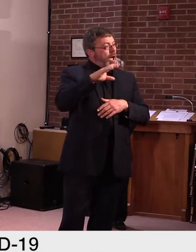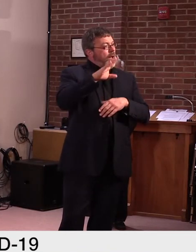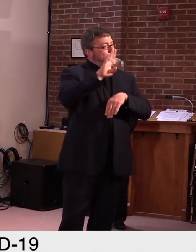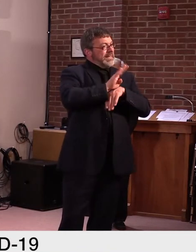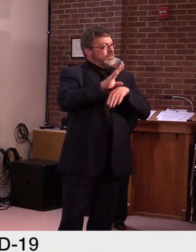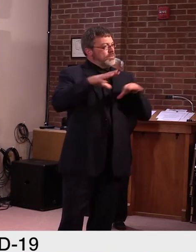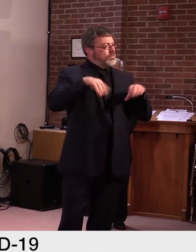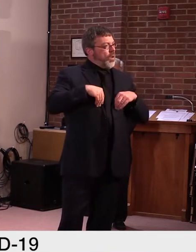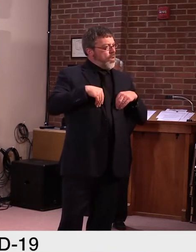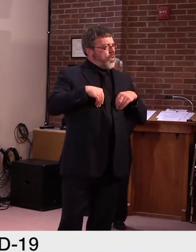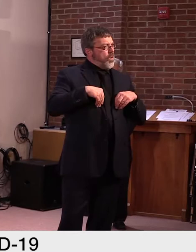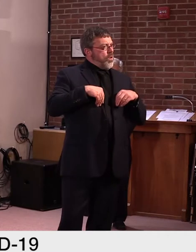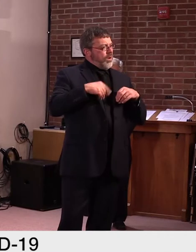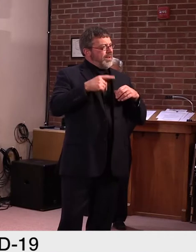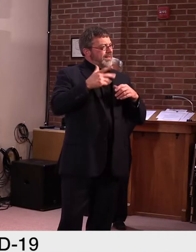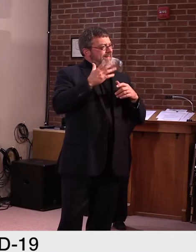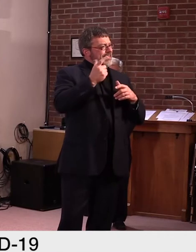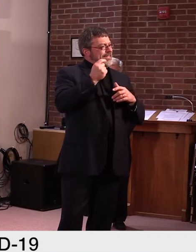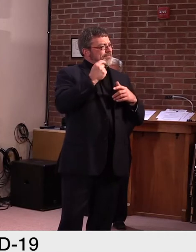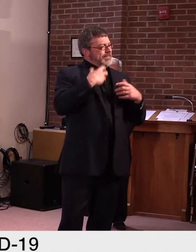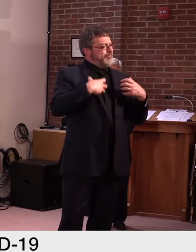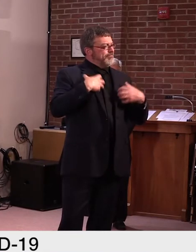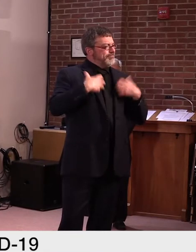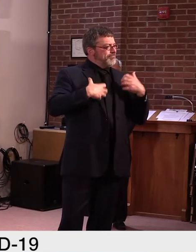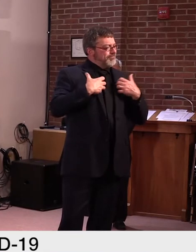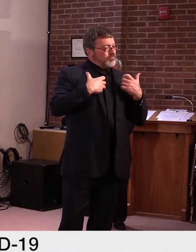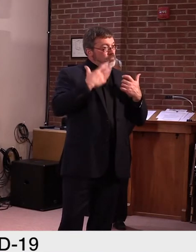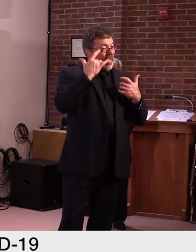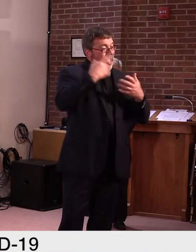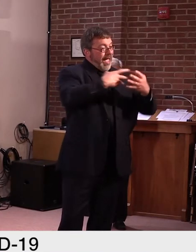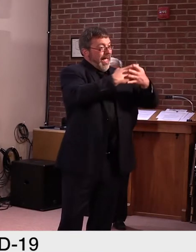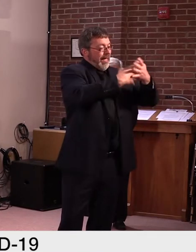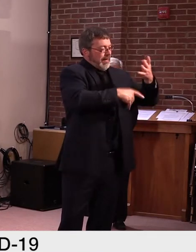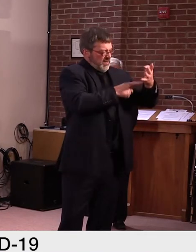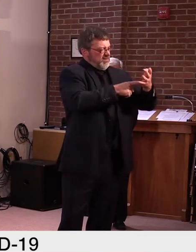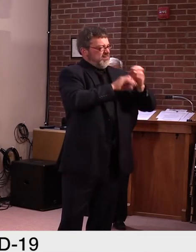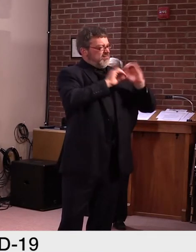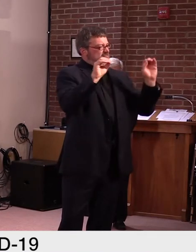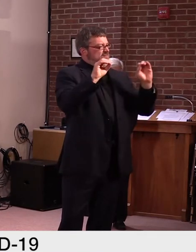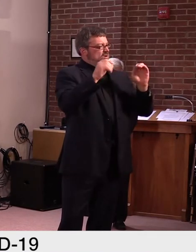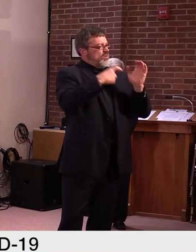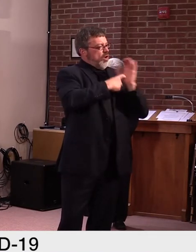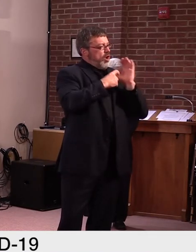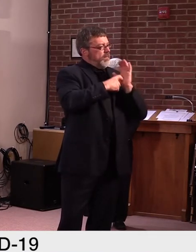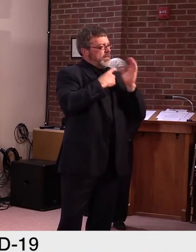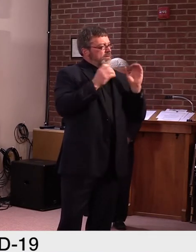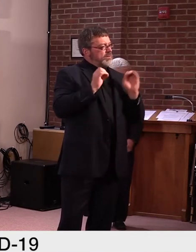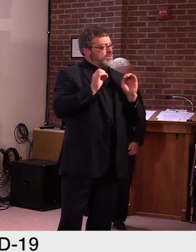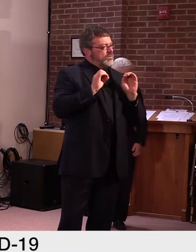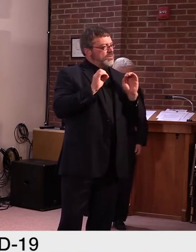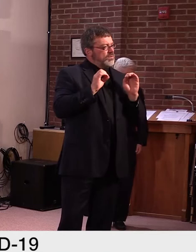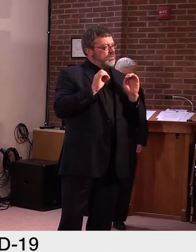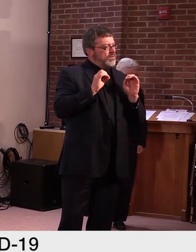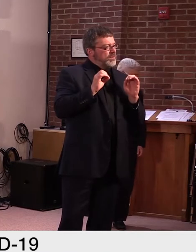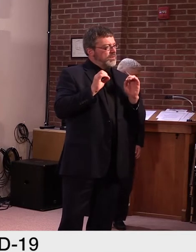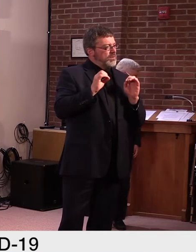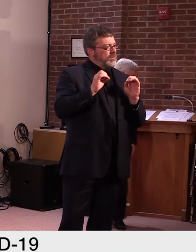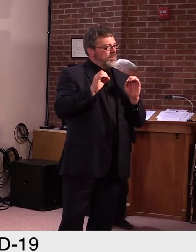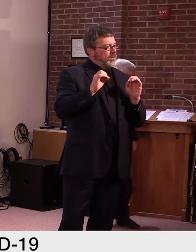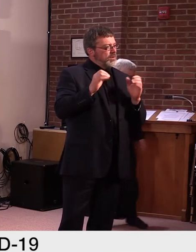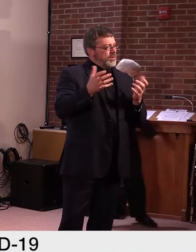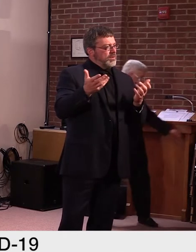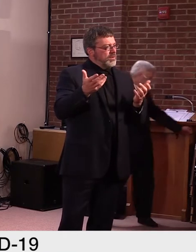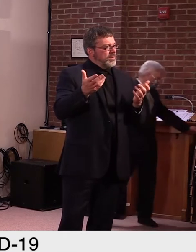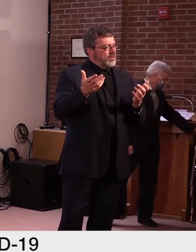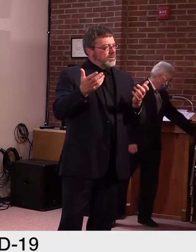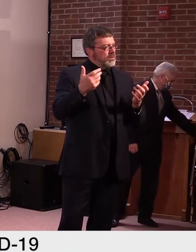of an employer that, that they're actually having to truck people in from out of state to fill the roles, uh, in their, in